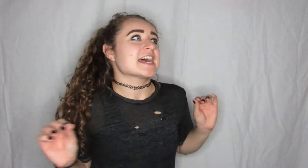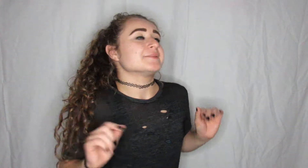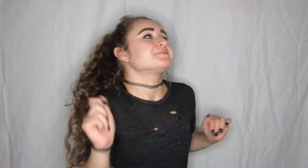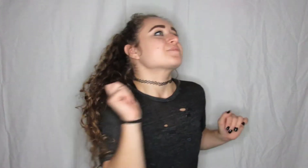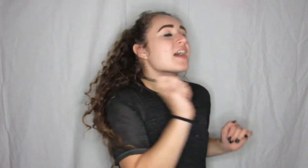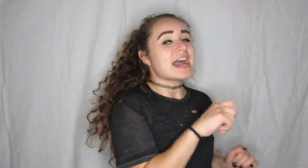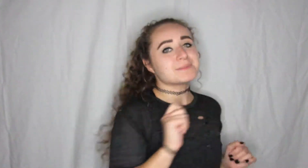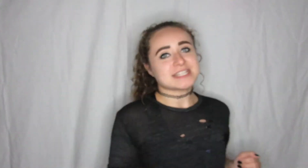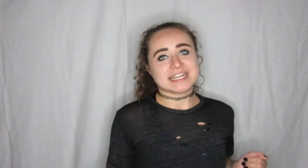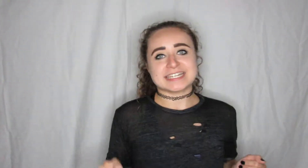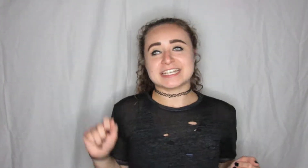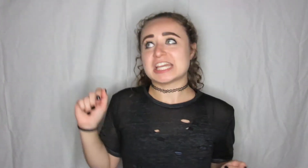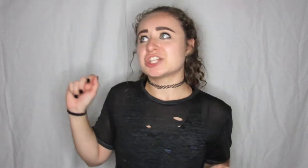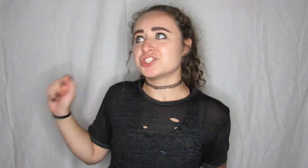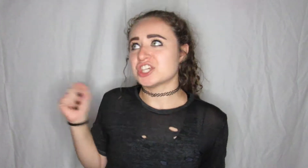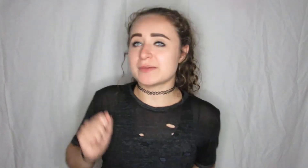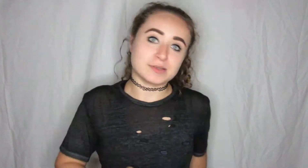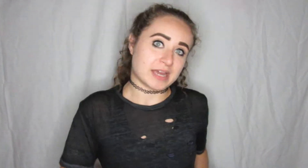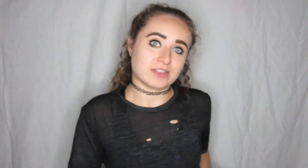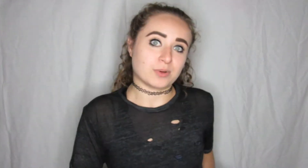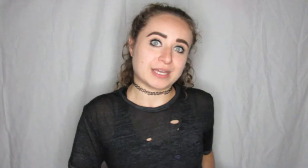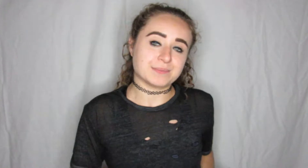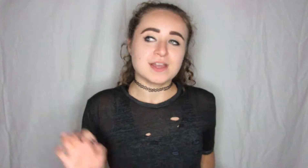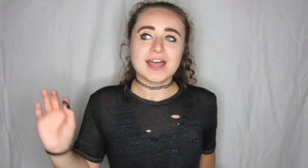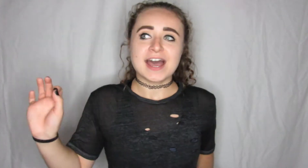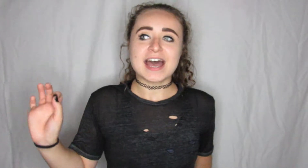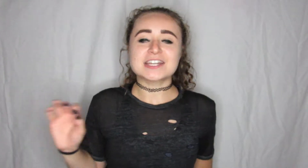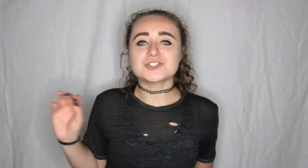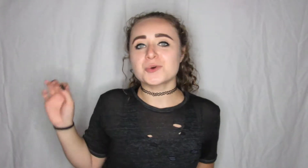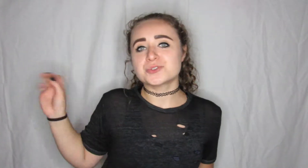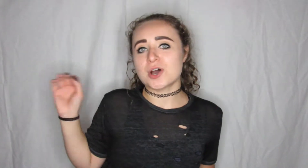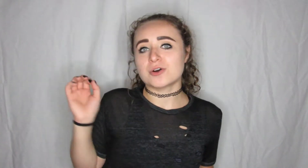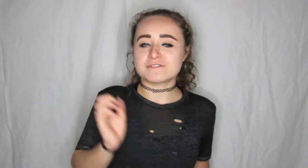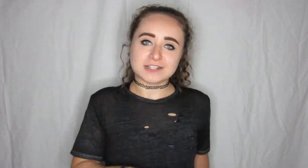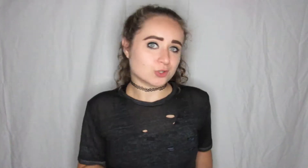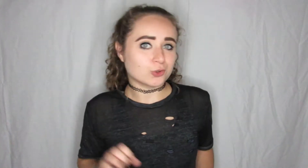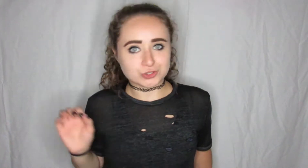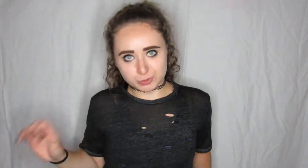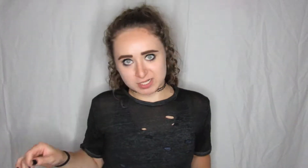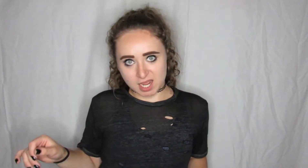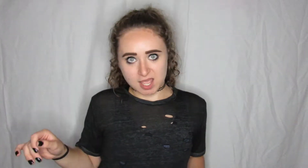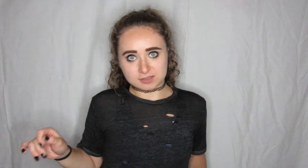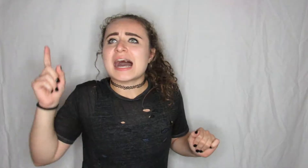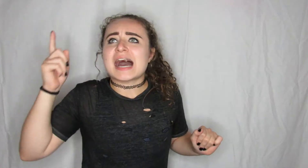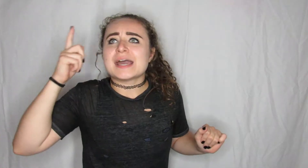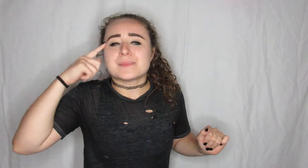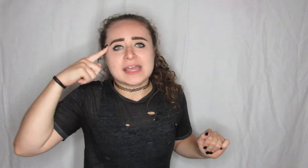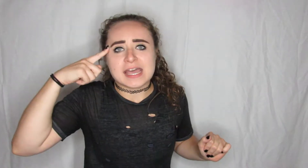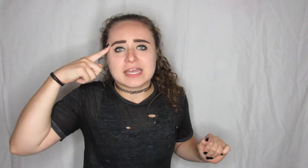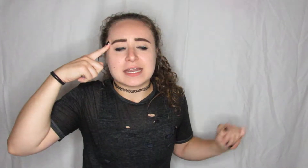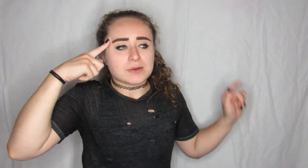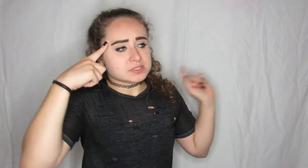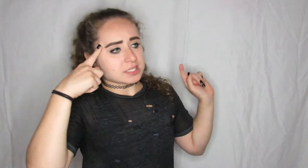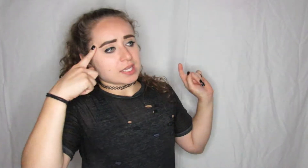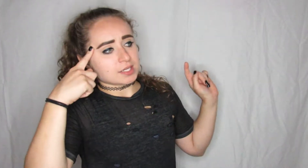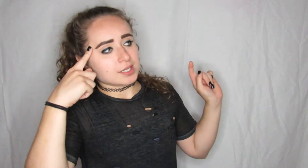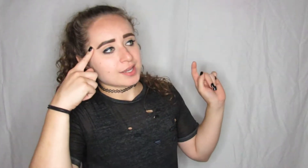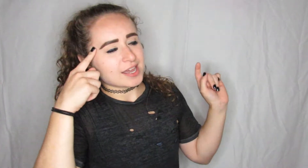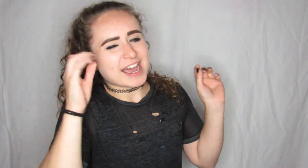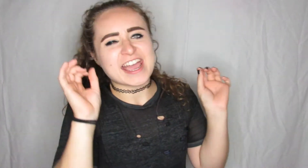said I'm dating Jamie by the way I don't know if I told you or not in my head I was like I